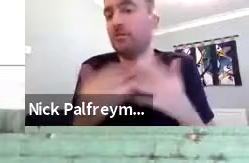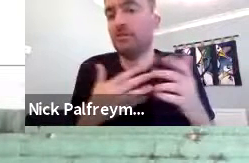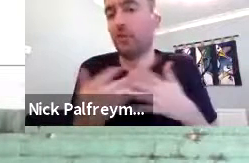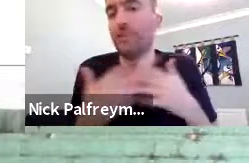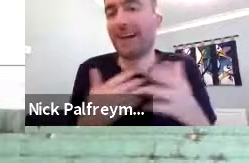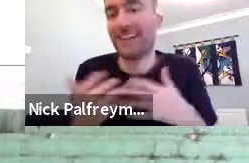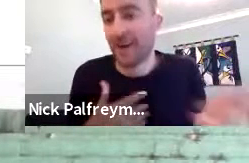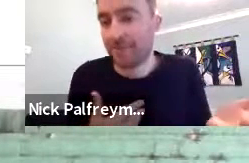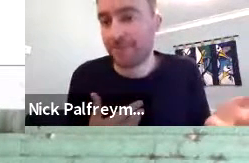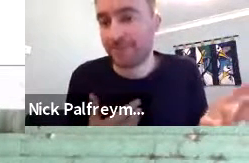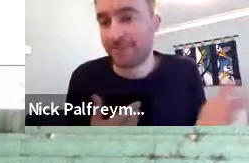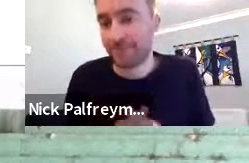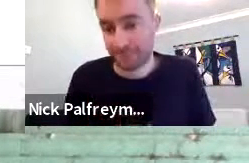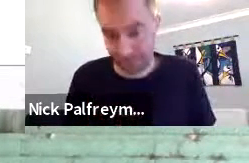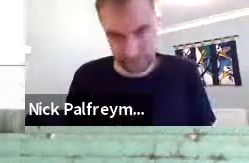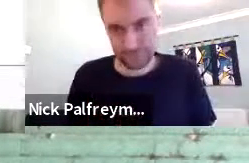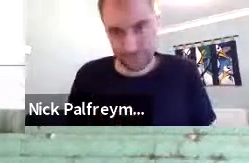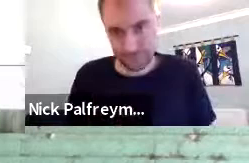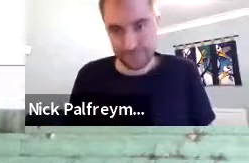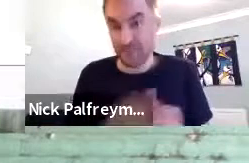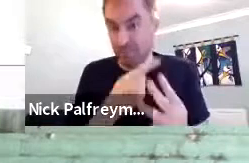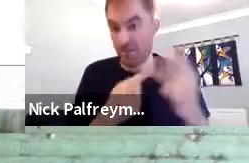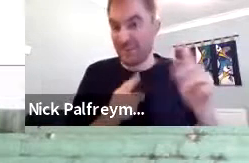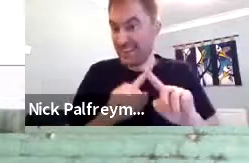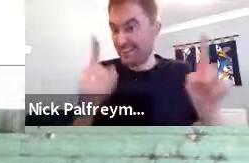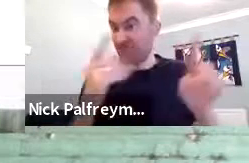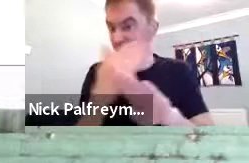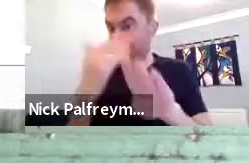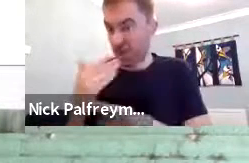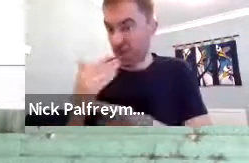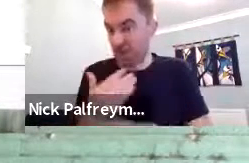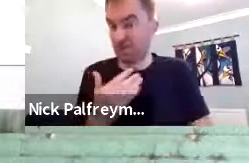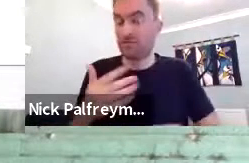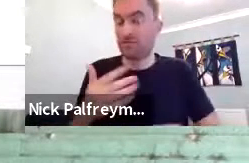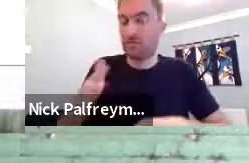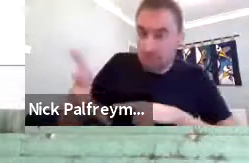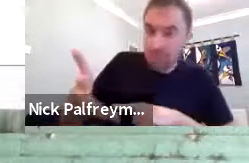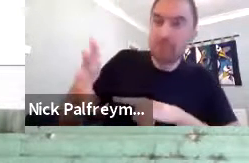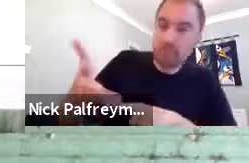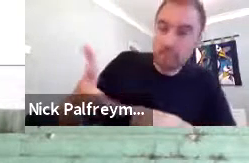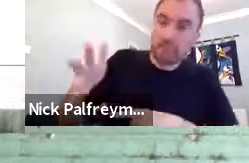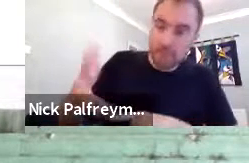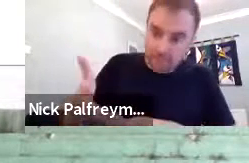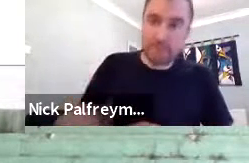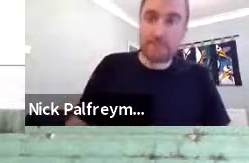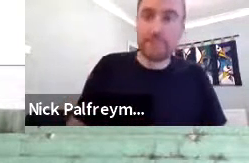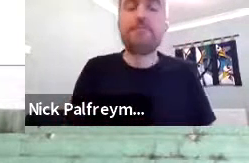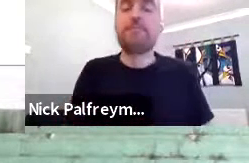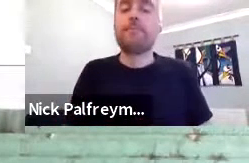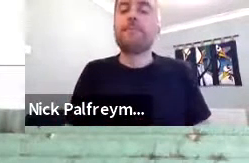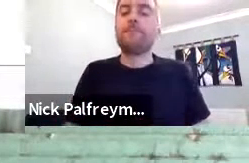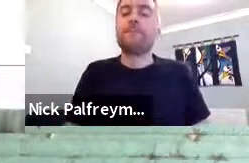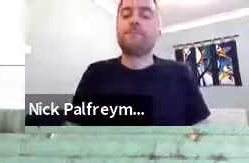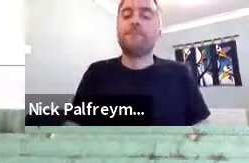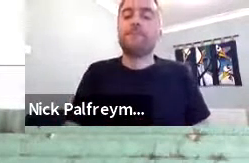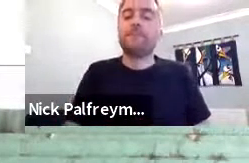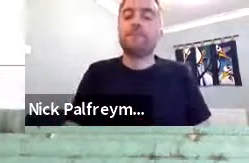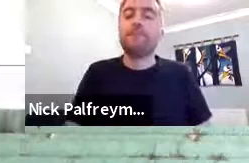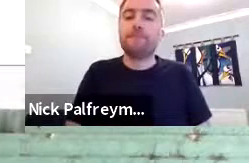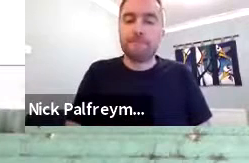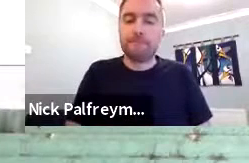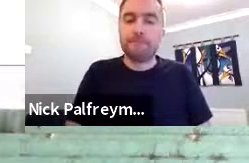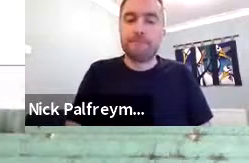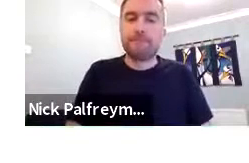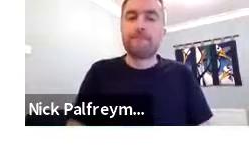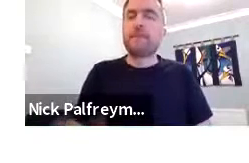For doesn't matter. So, she's using the same for three, those three different occasions